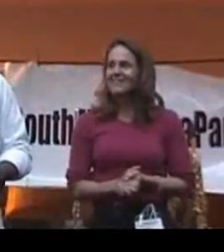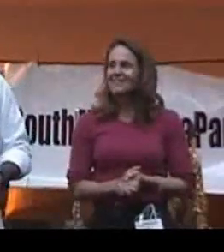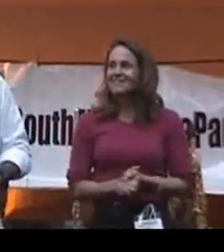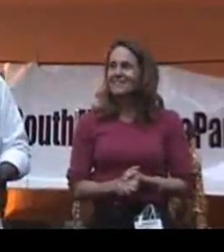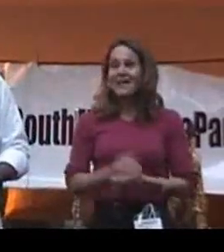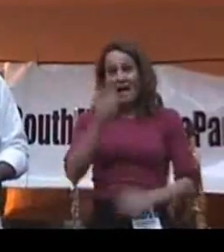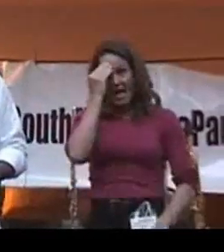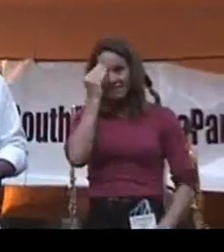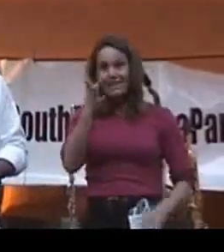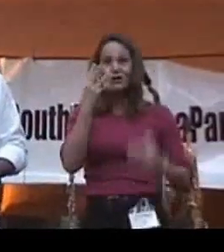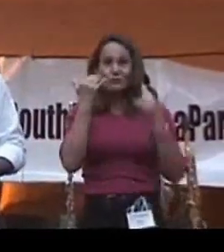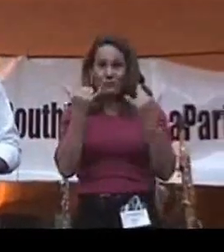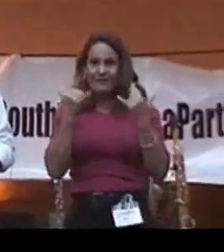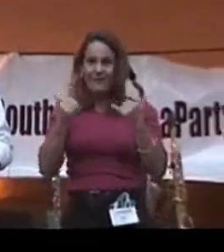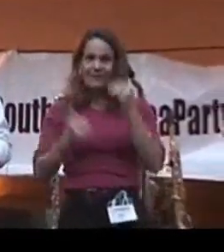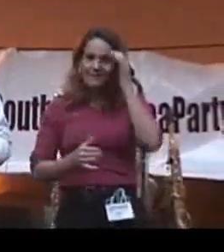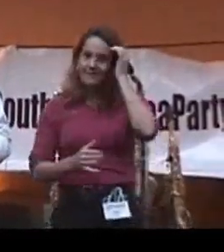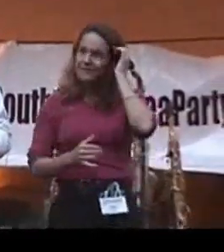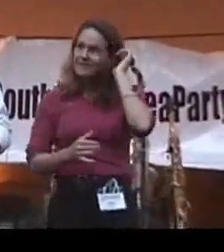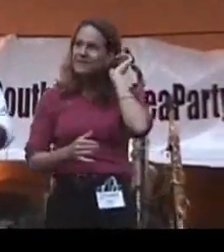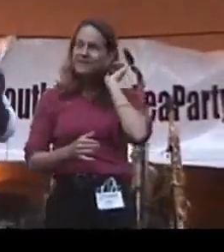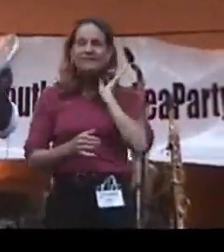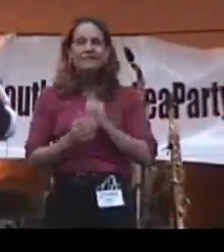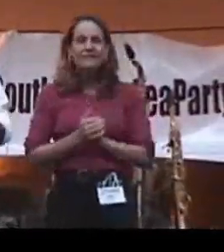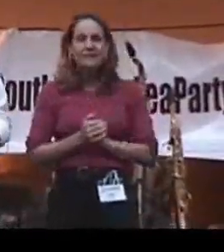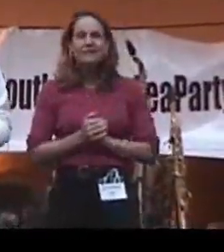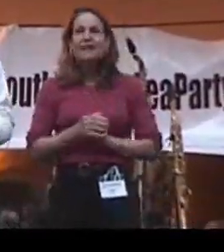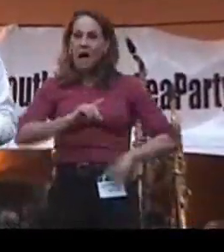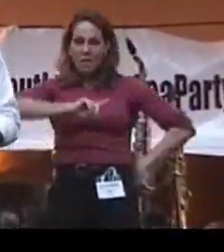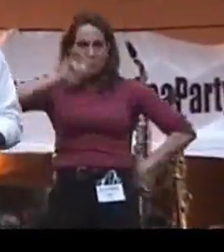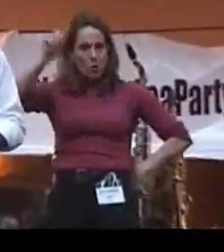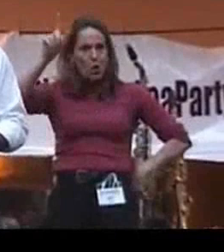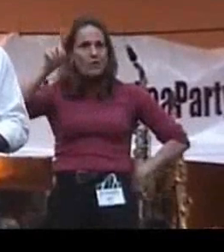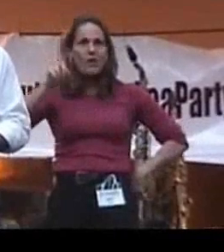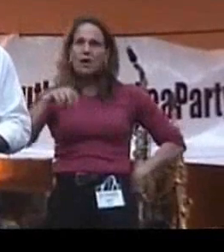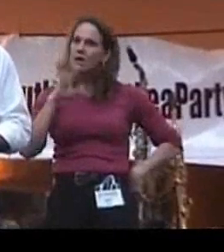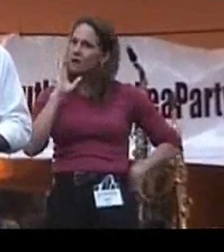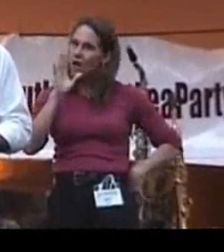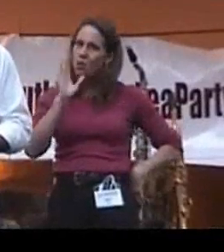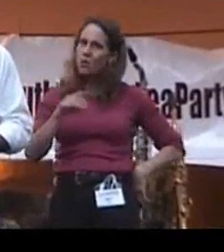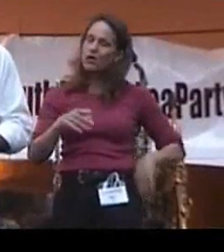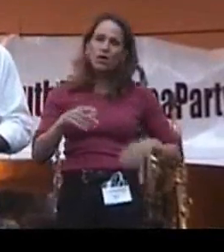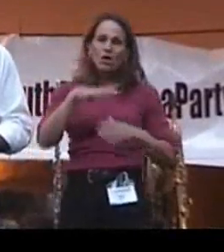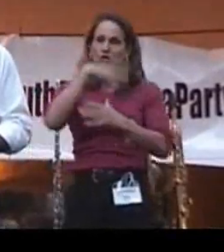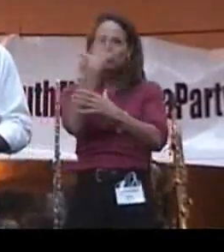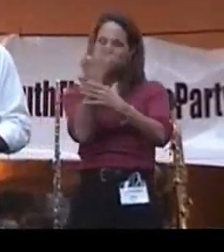But I'm telling you right now, I'm going up there and I'm going to drain that cesspool.